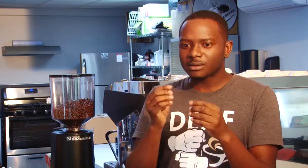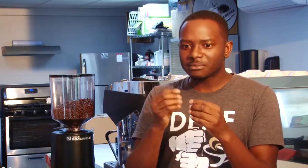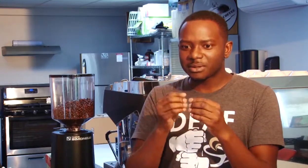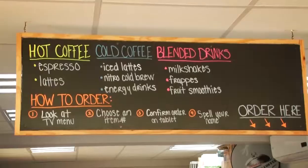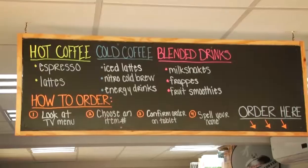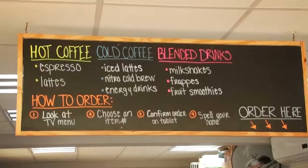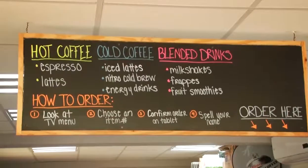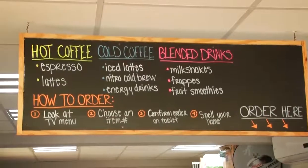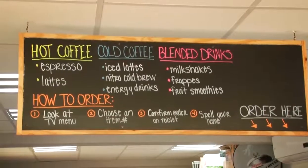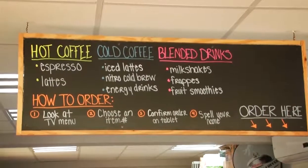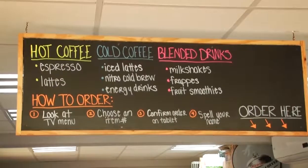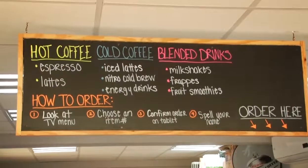having a business.